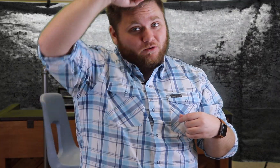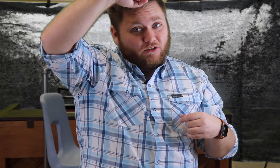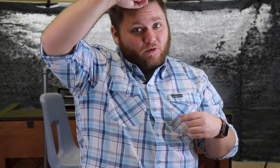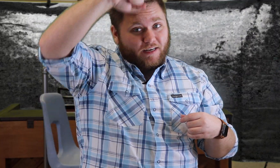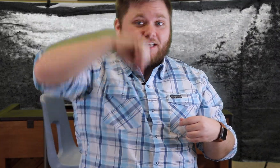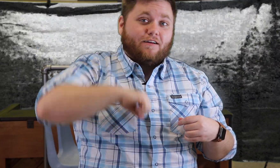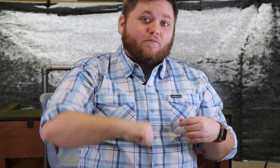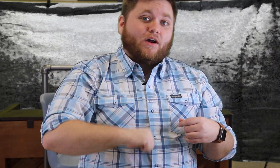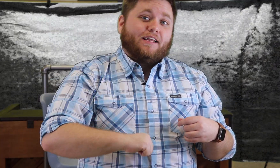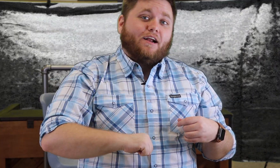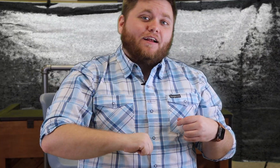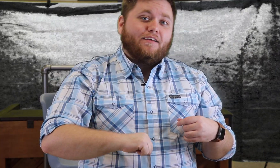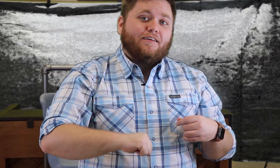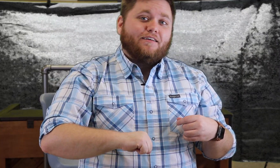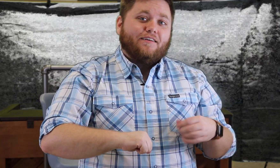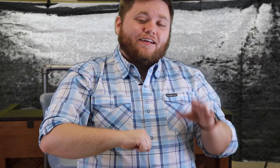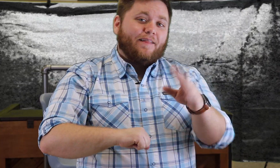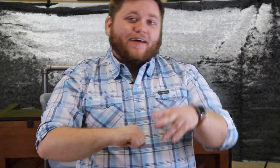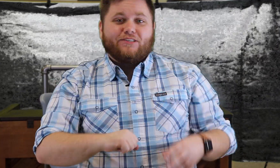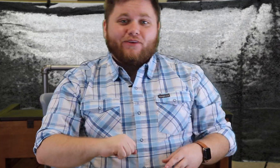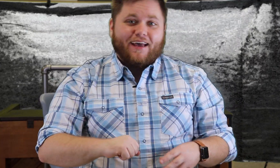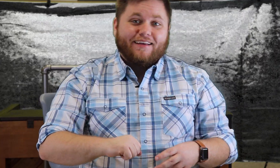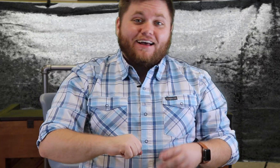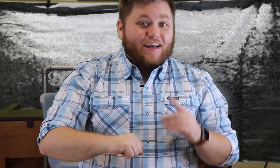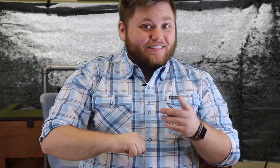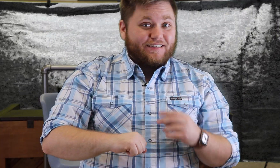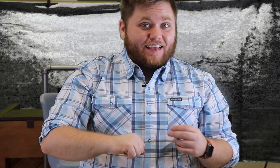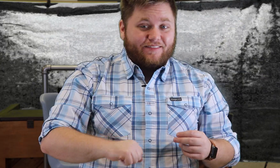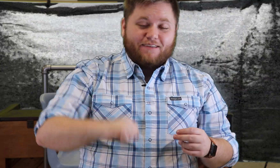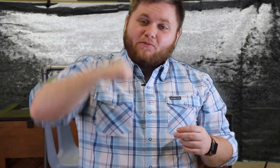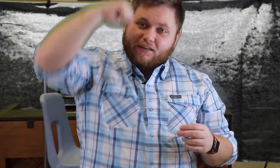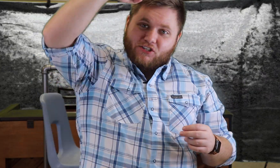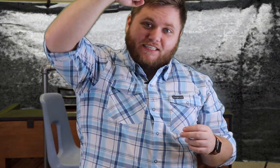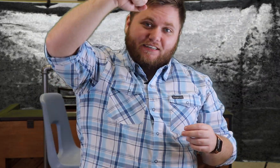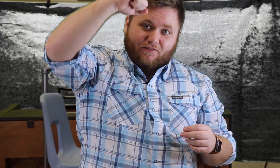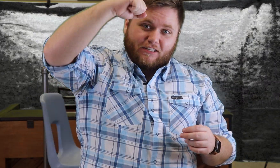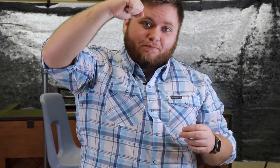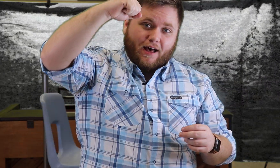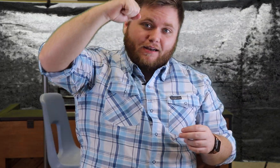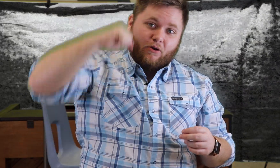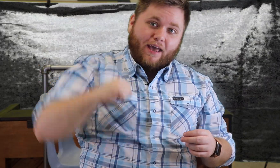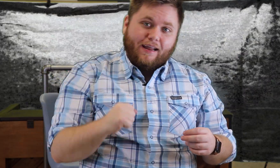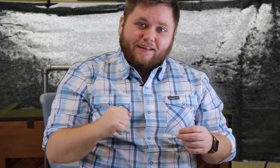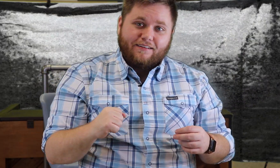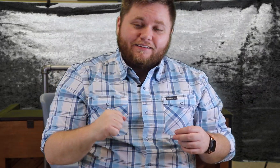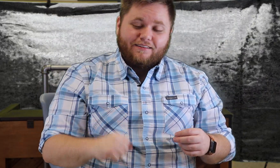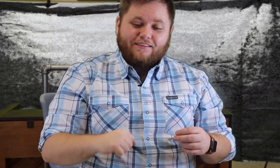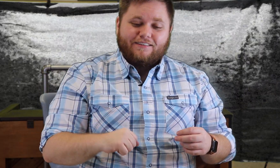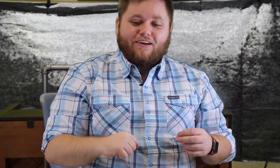one here and one here that's okay it's the same thing but one's just in a different spot okay so